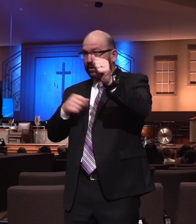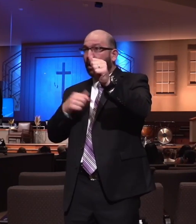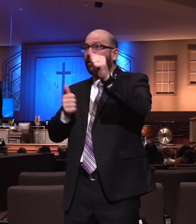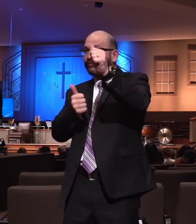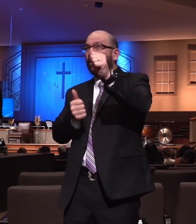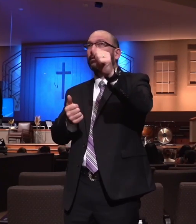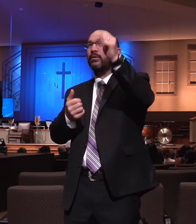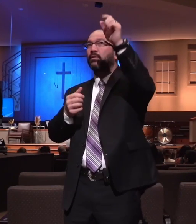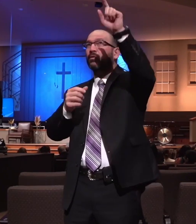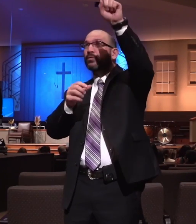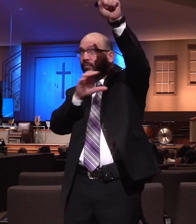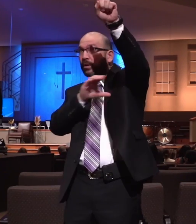am of Christ.